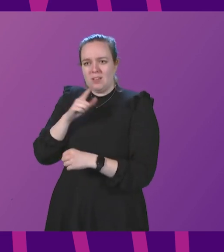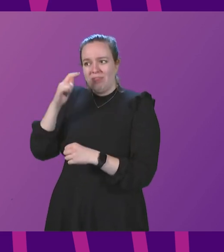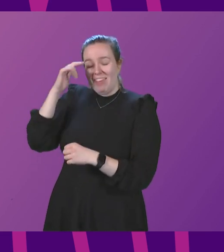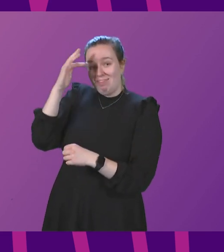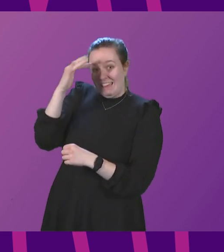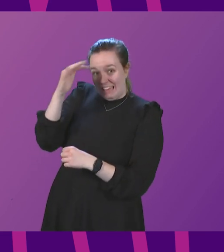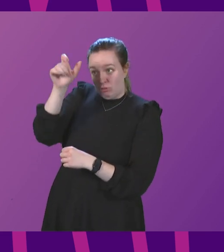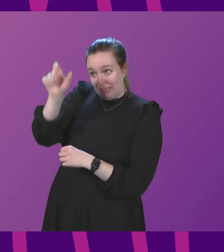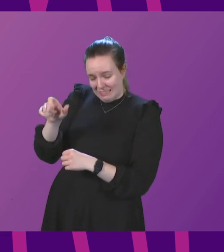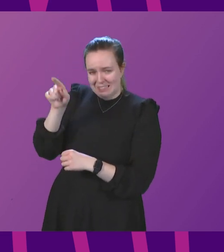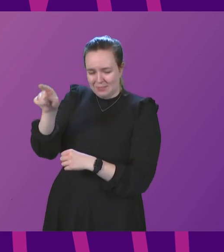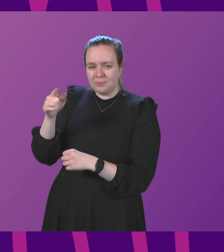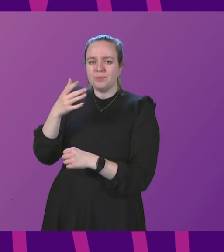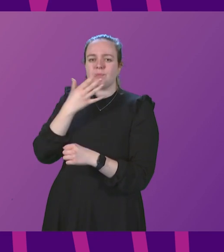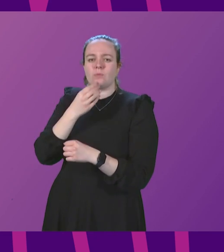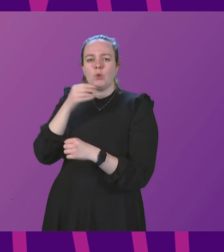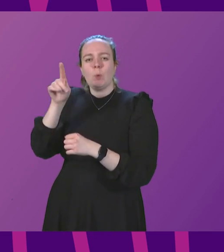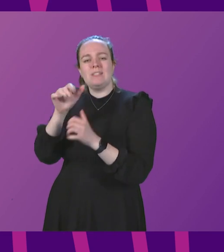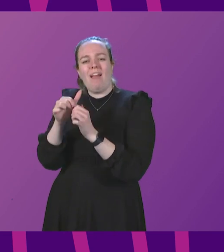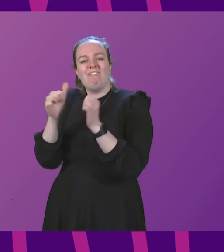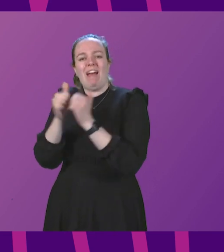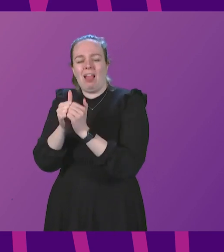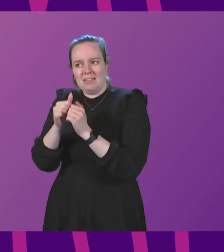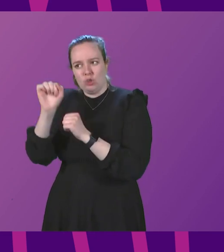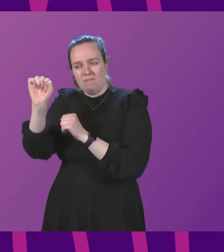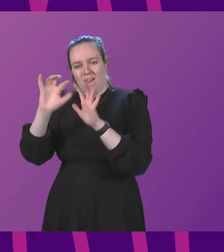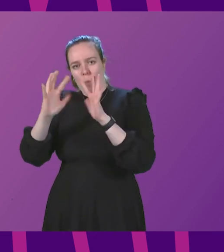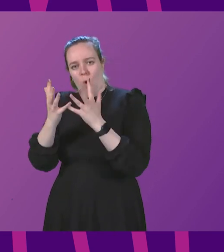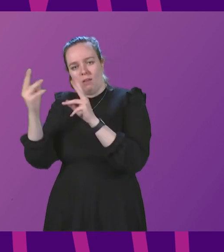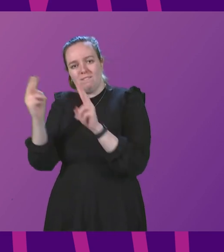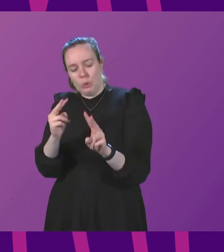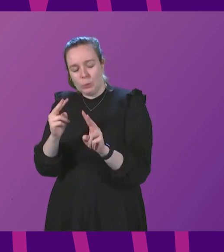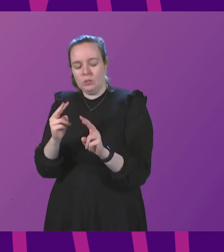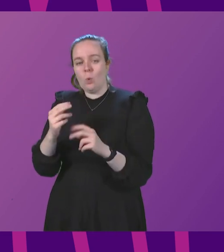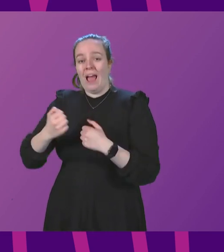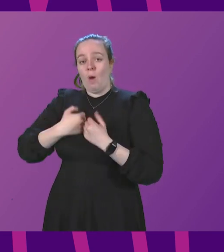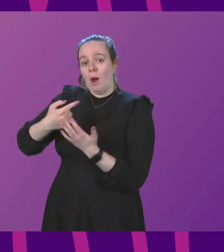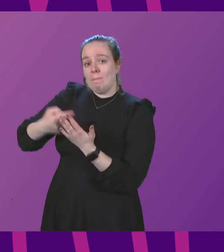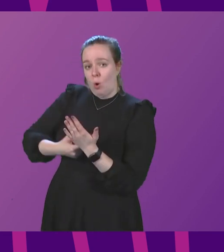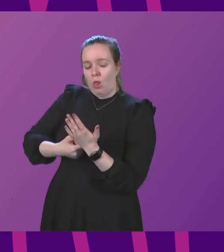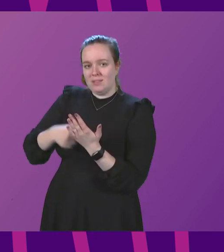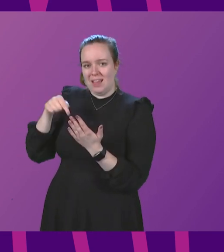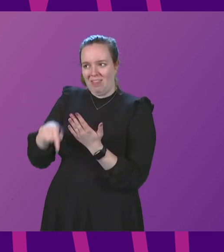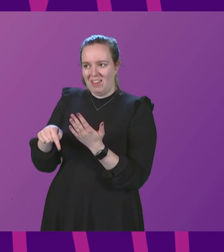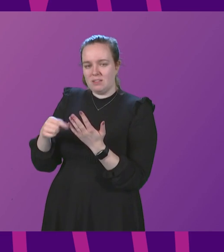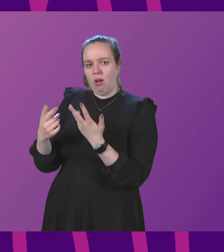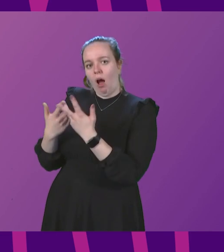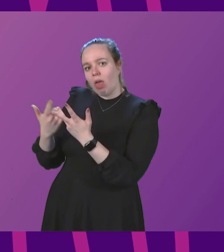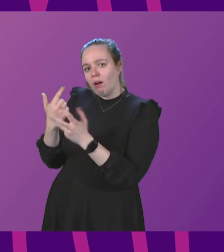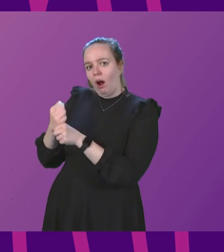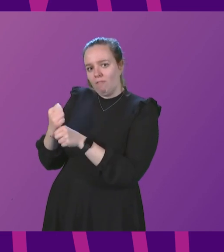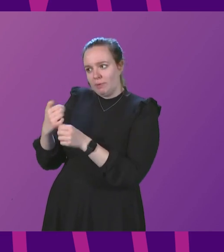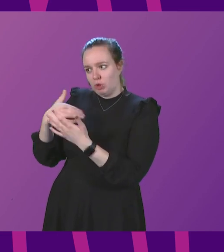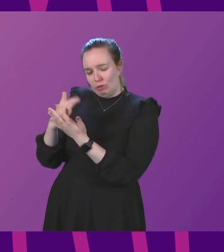theorists then use such attacks as validation of their world view so our policy and this is shared by other governments is to